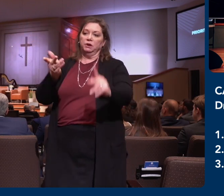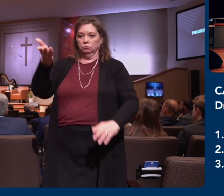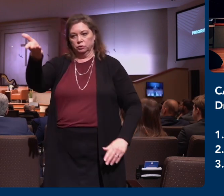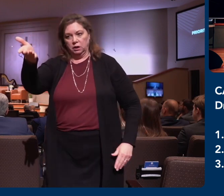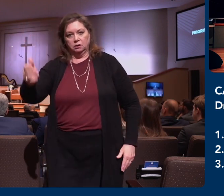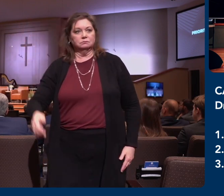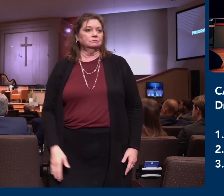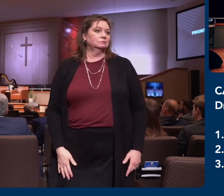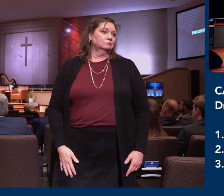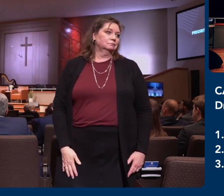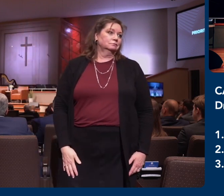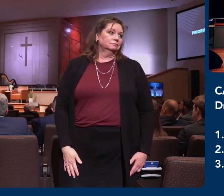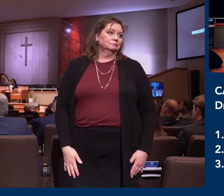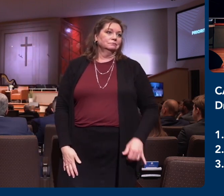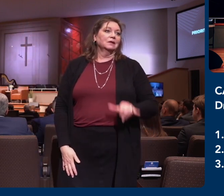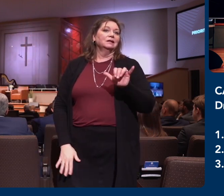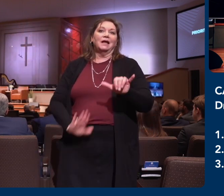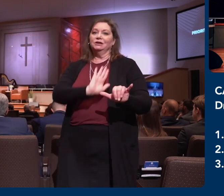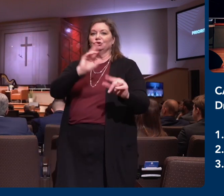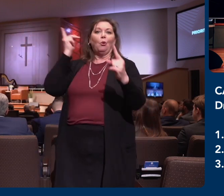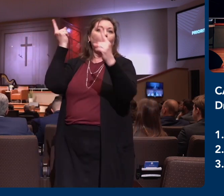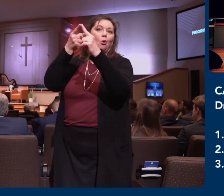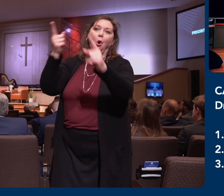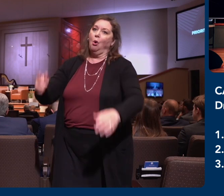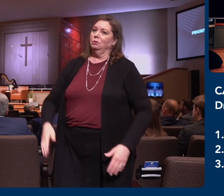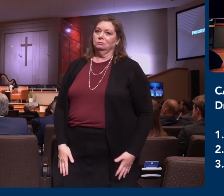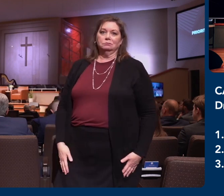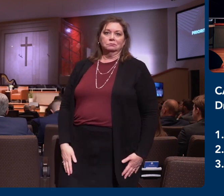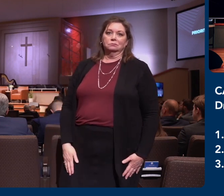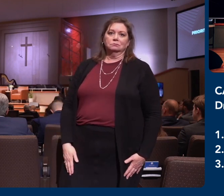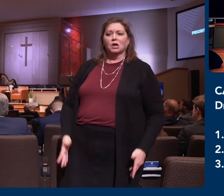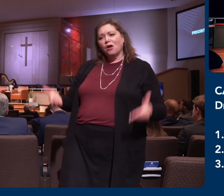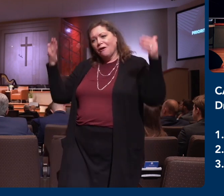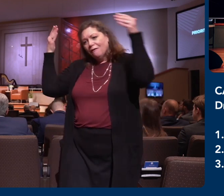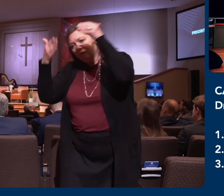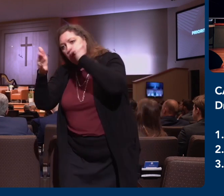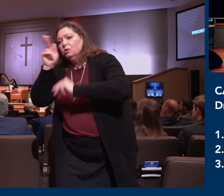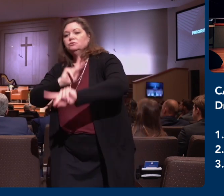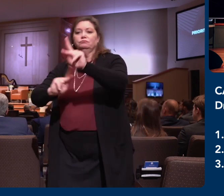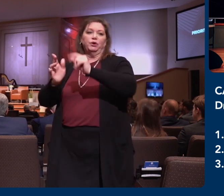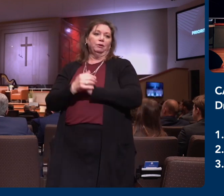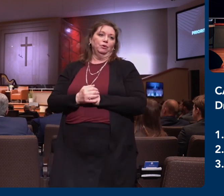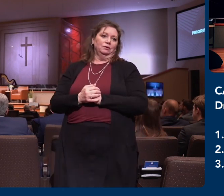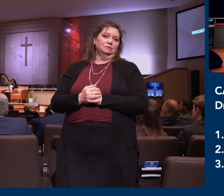And I pray that your concern would be not